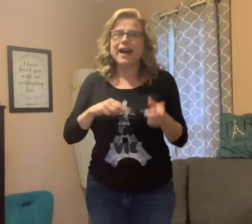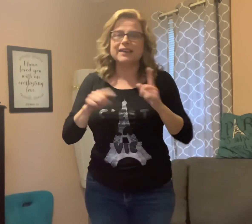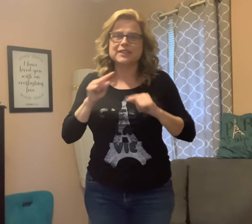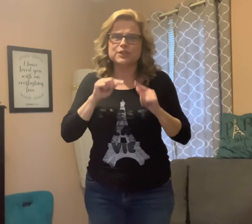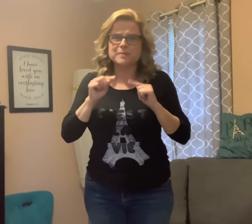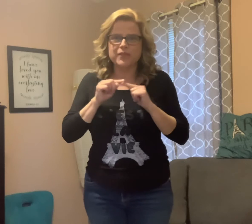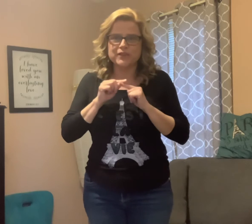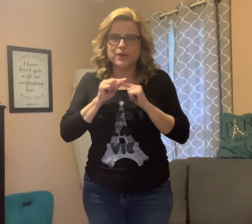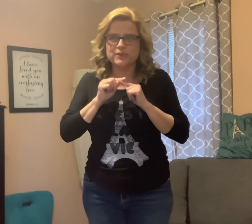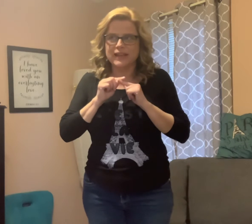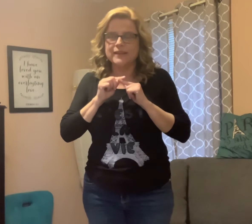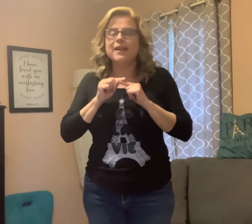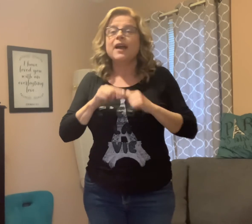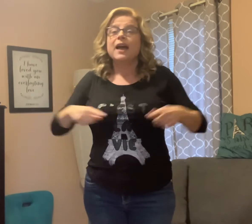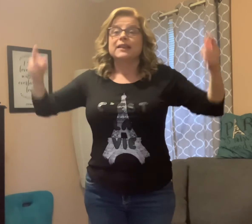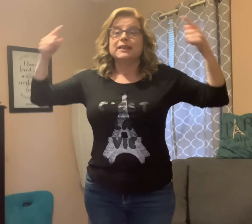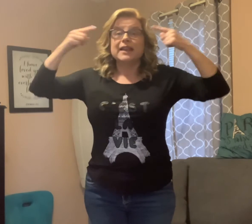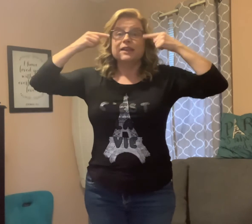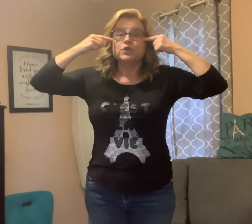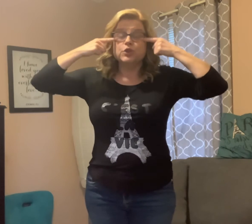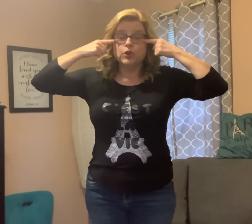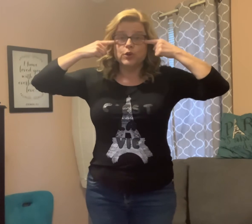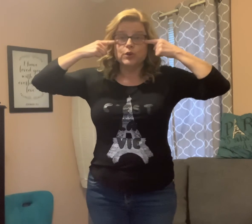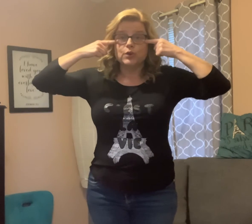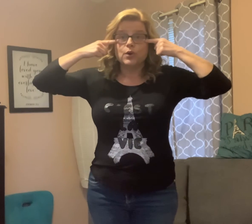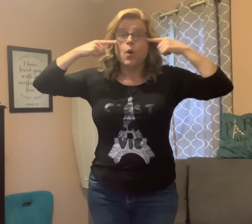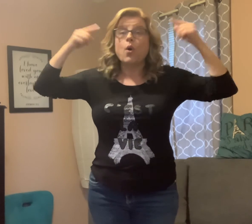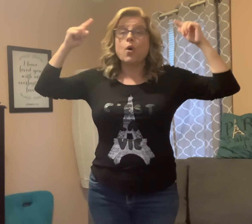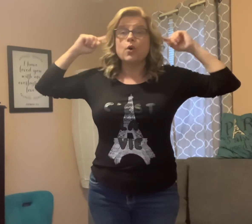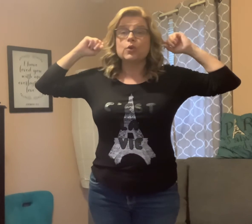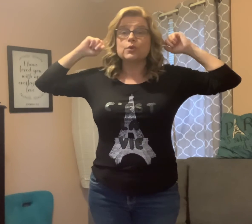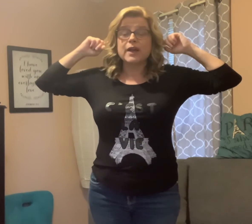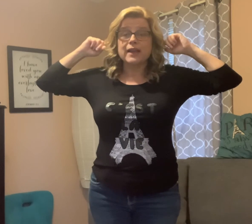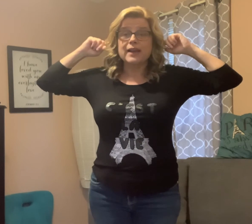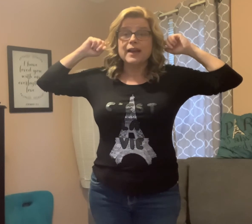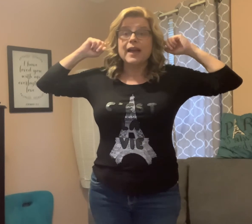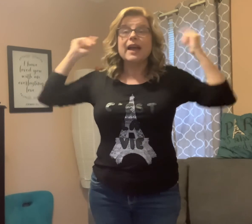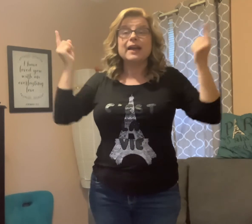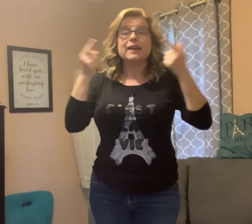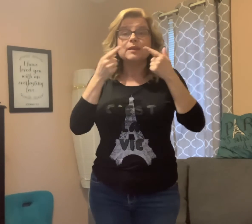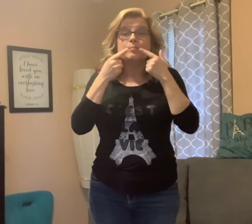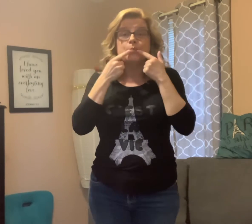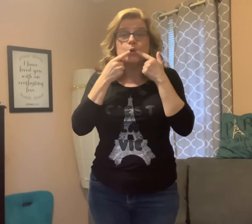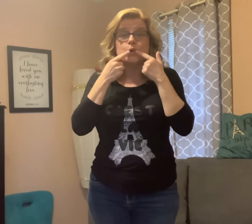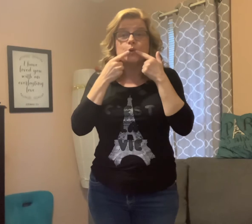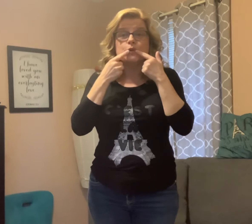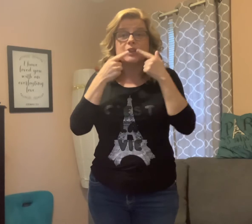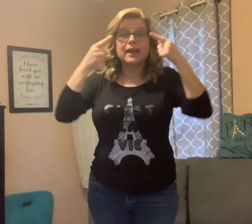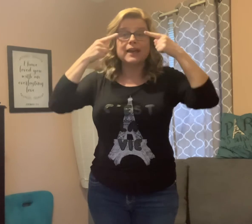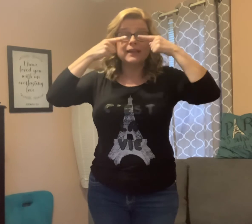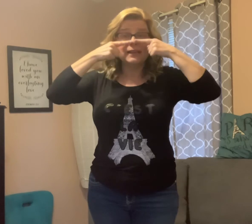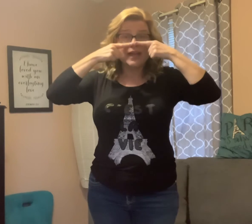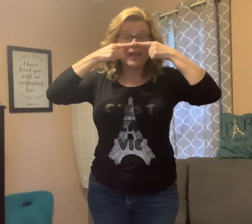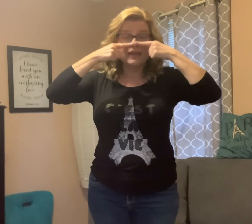eyes, ears, mouth and nose again. Les yeux, oreilles et bouche et nez.